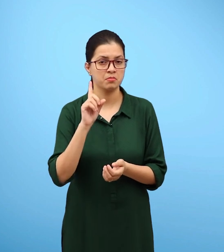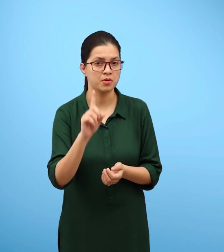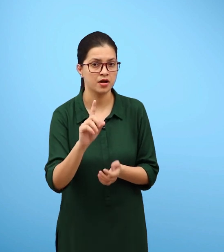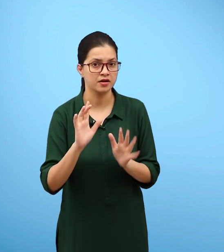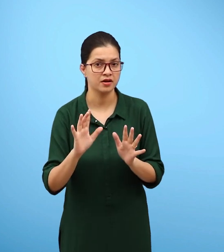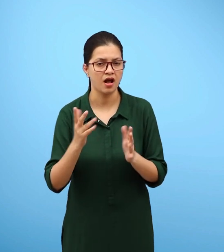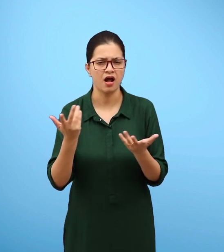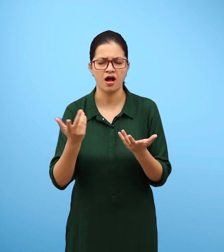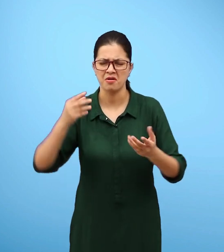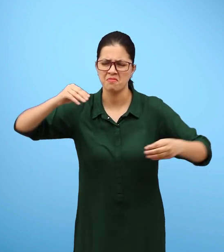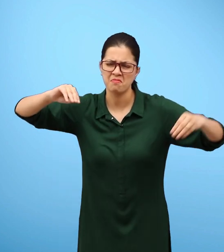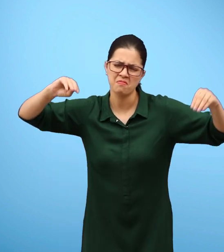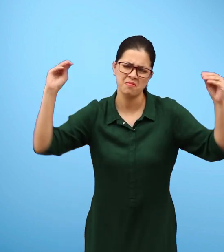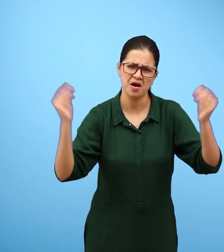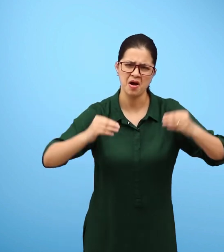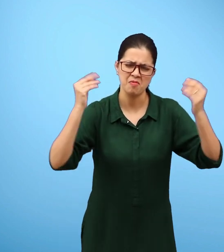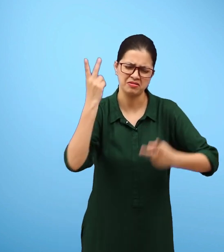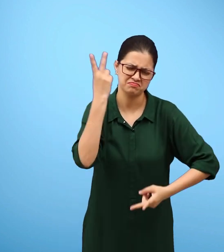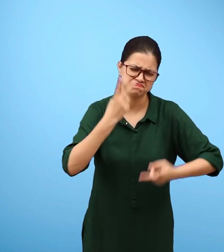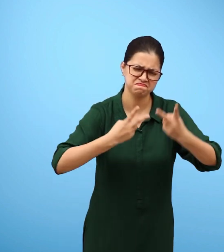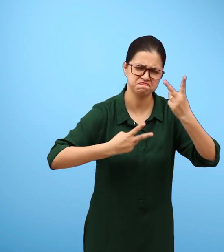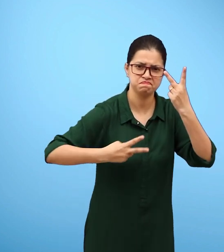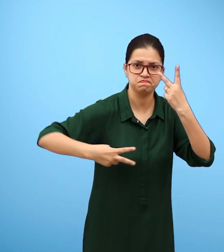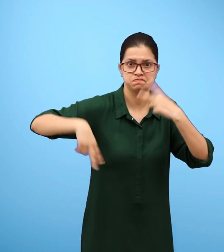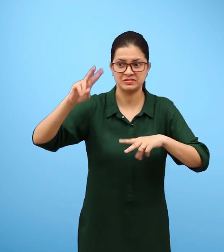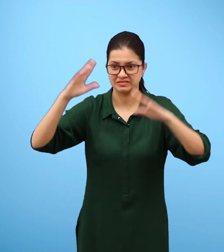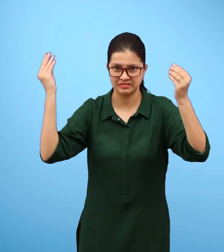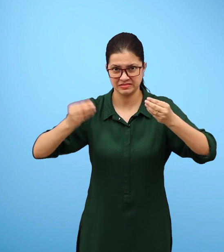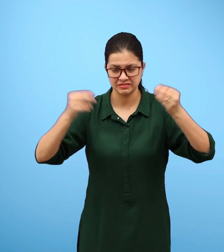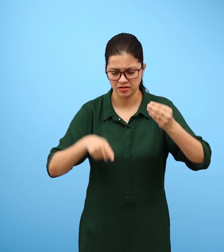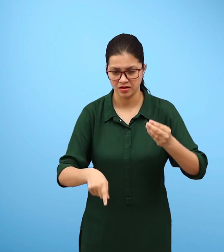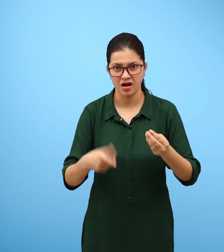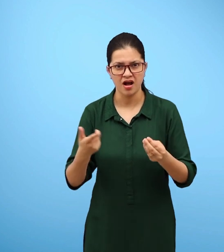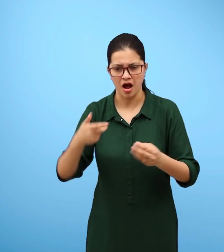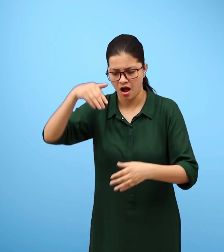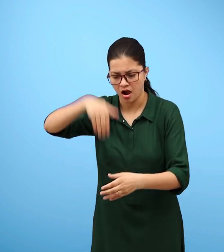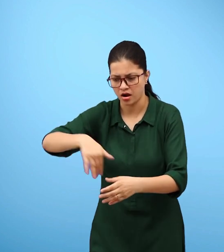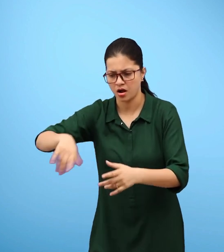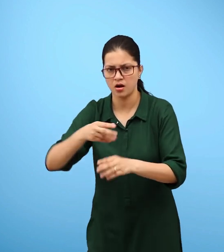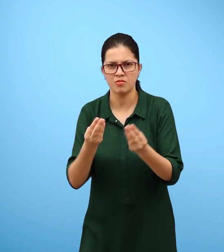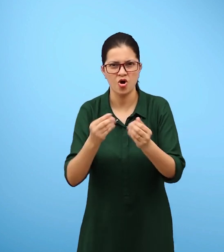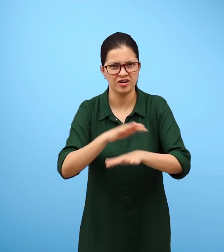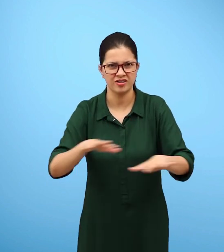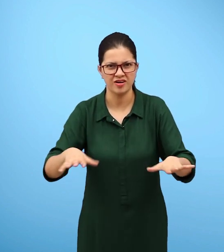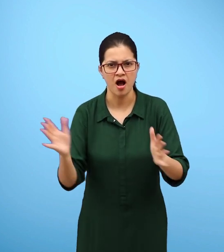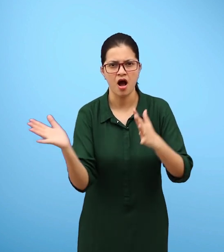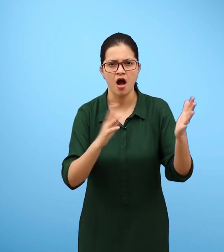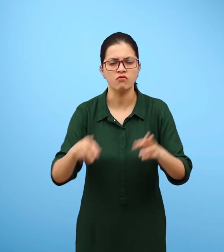However, when it rains heavily, water fills up all the spaces occupied by the air in the soil.